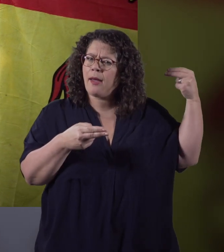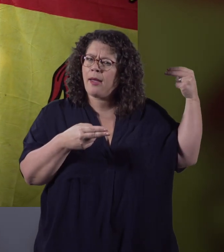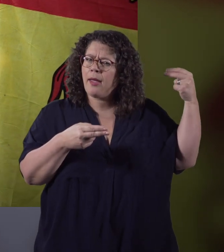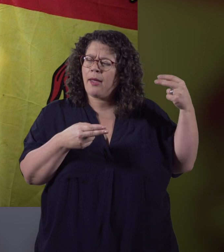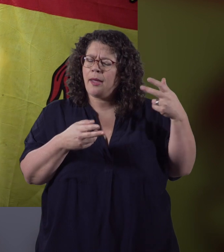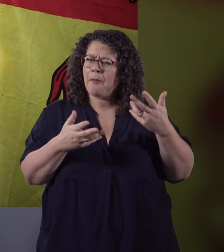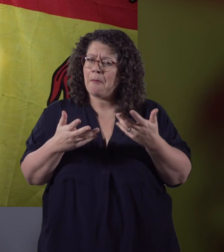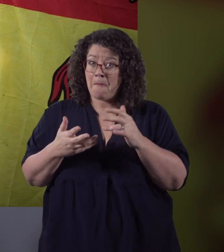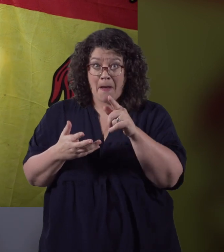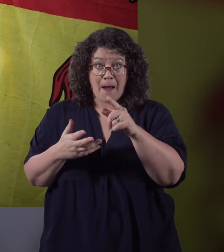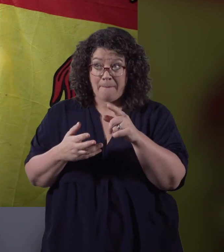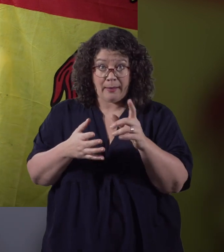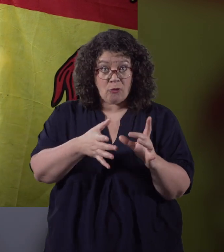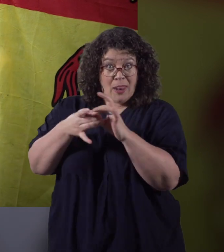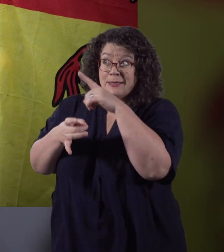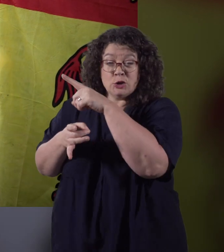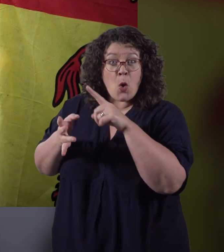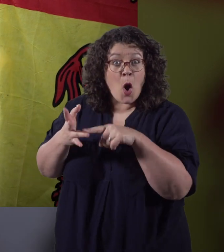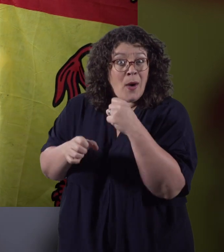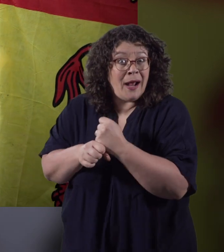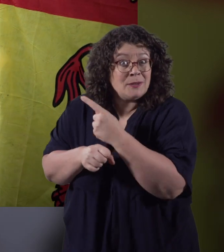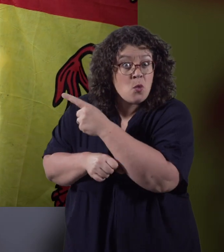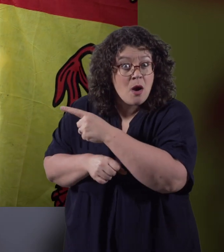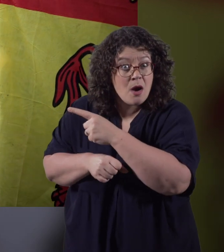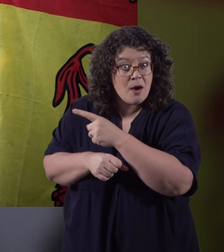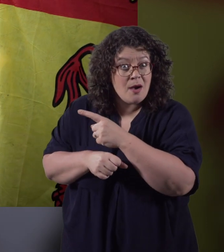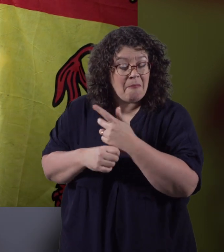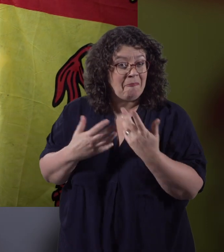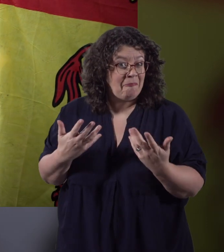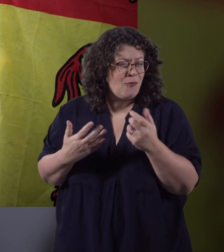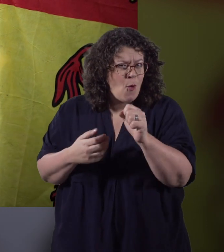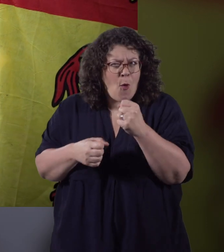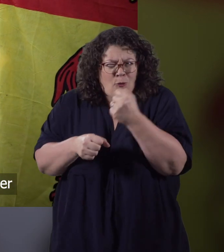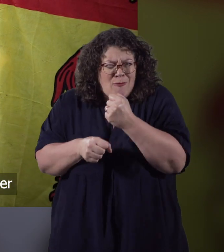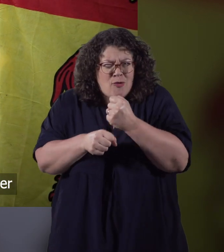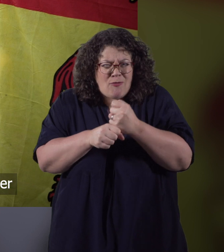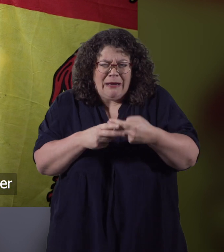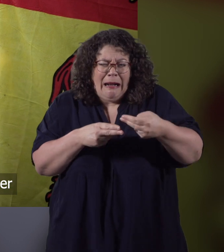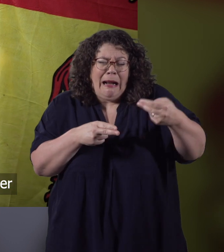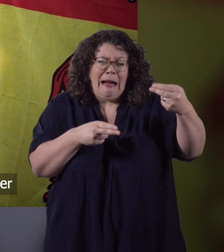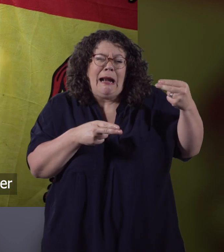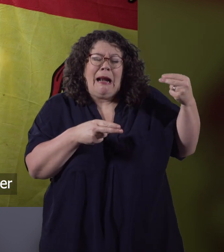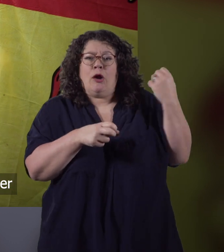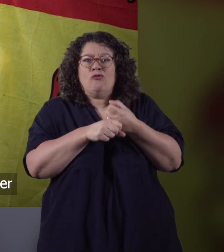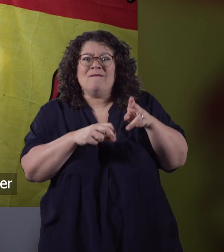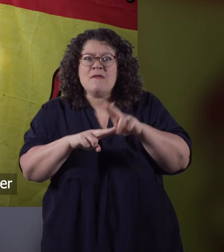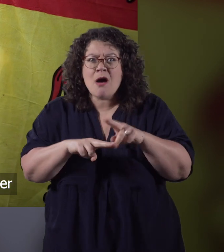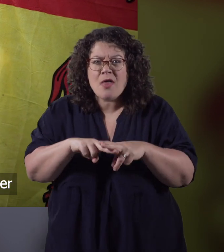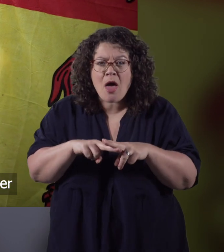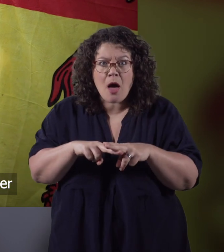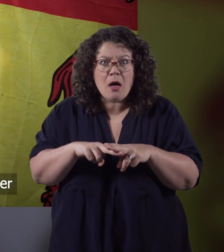wonder? You may be related to Owain Glyndour. Your great-great-great-great-great